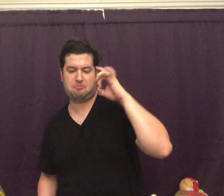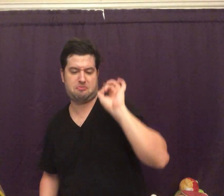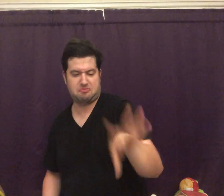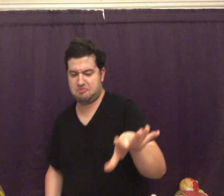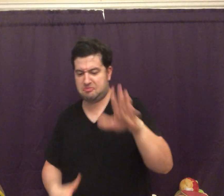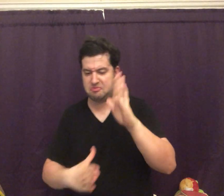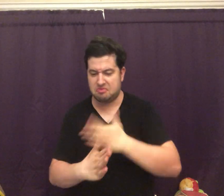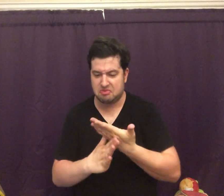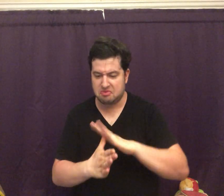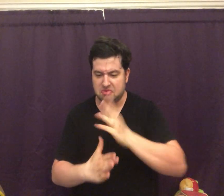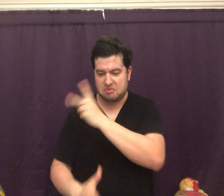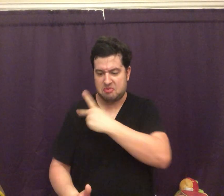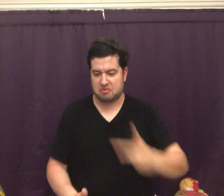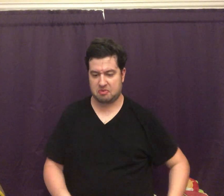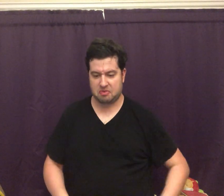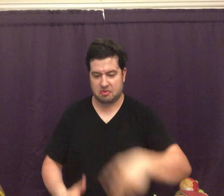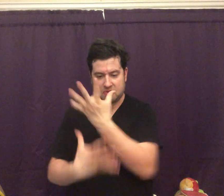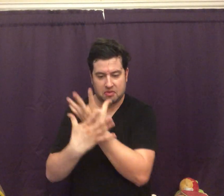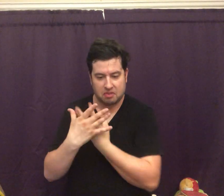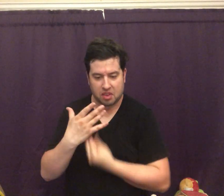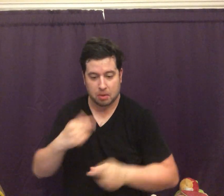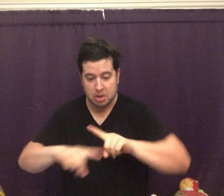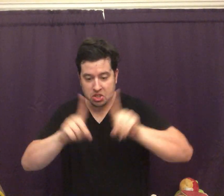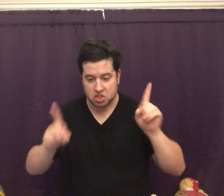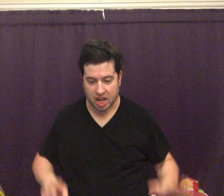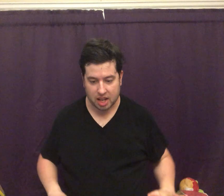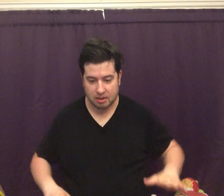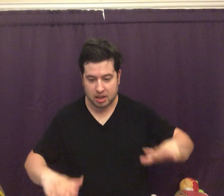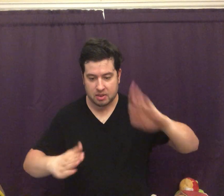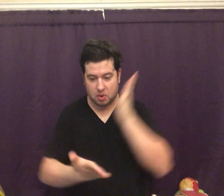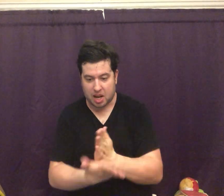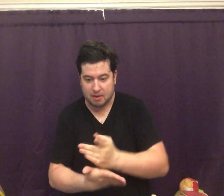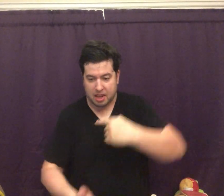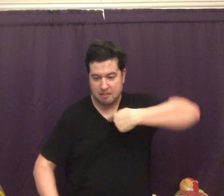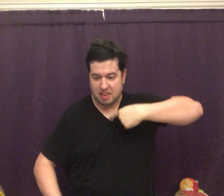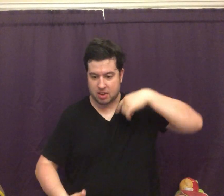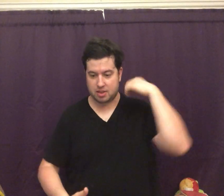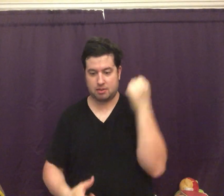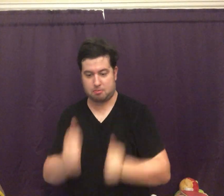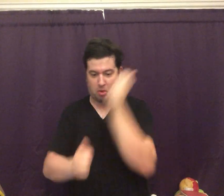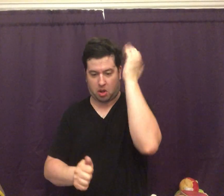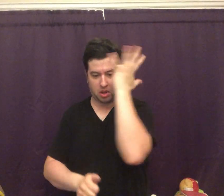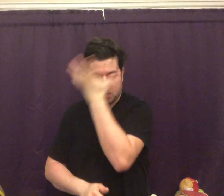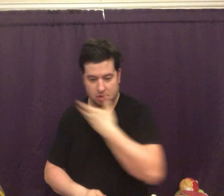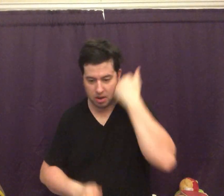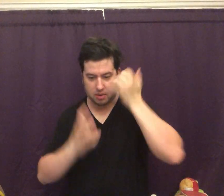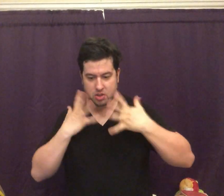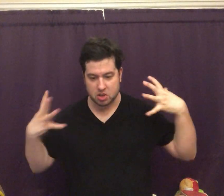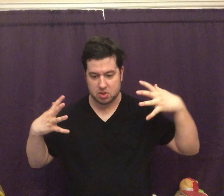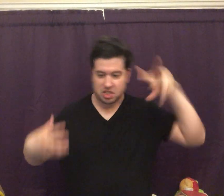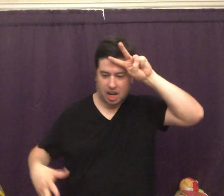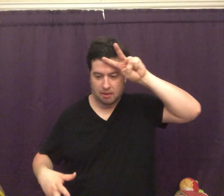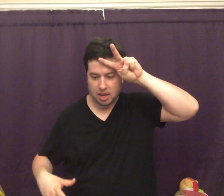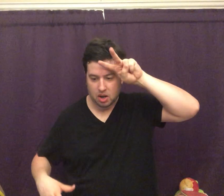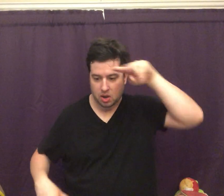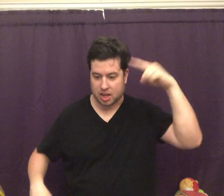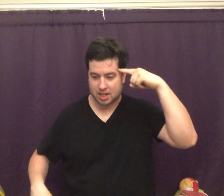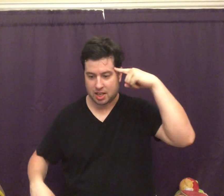I never cared to share, so the king would have to fall. But his child blocked the way to me and fairest of them all. She was chubby, was dumb, and grotesquely